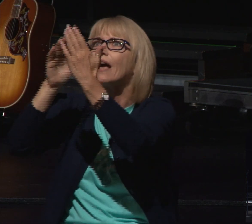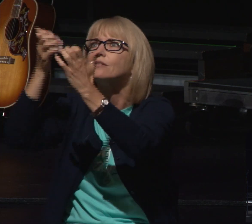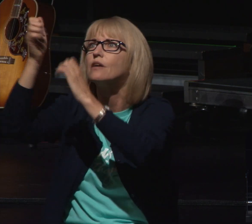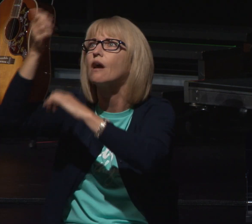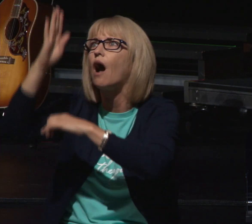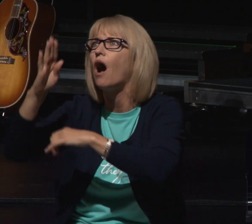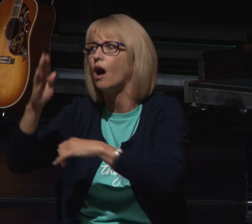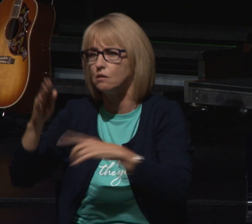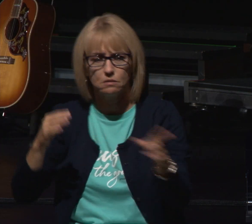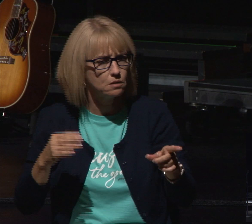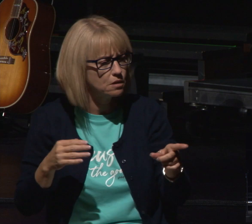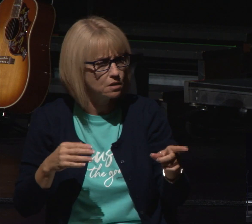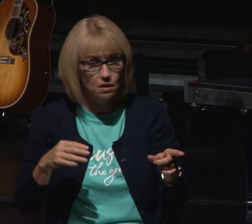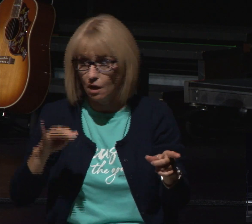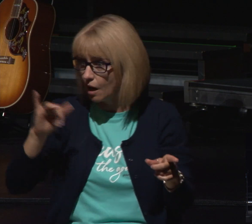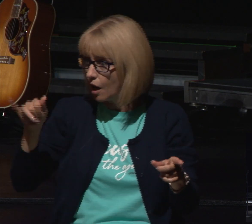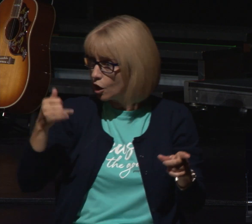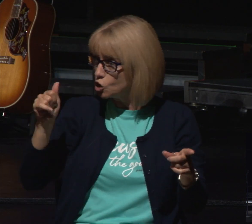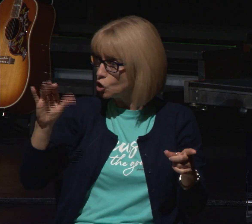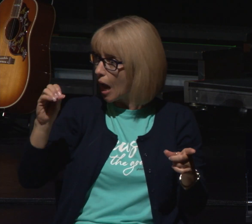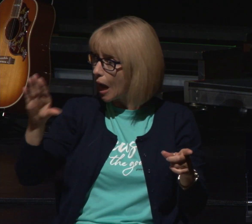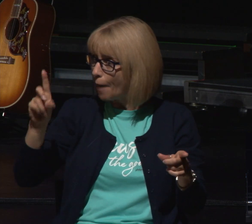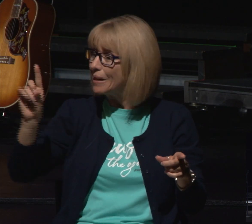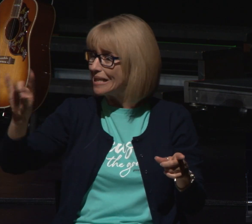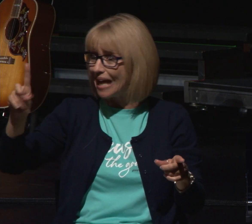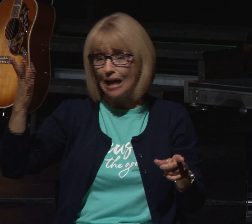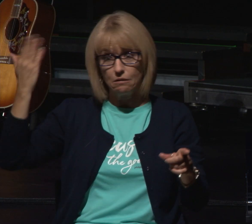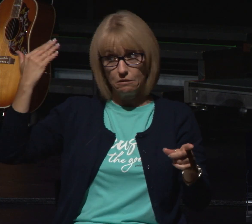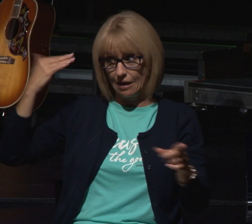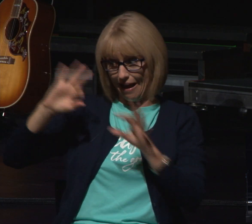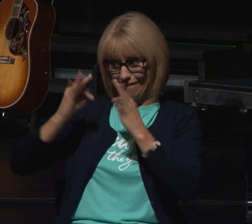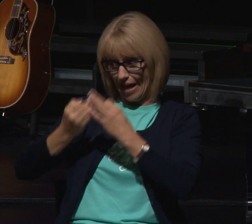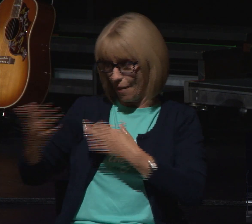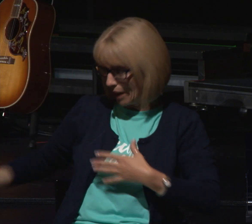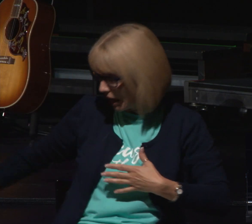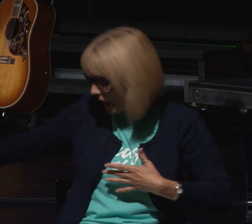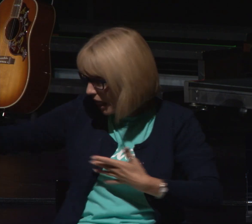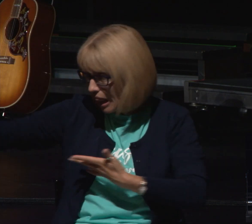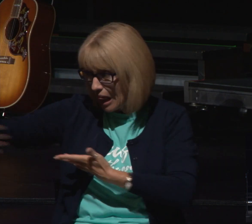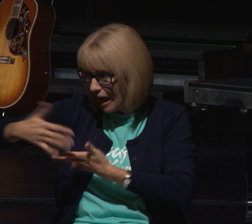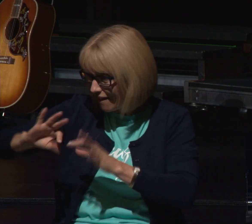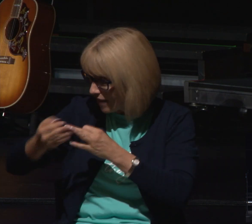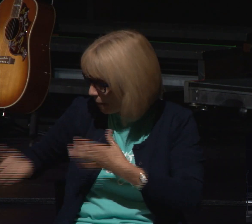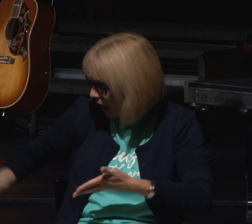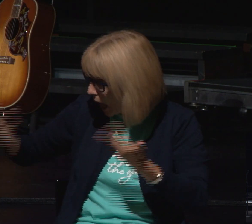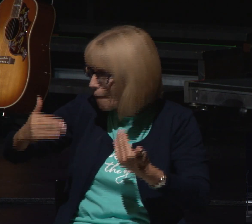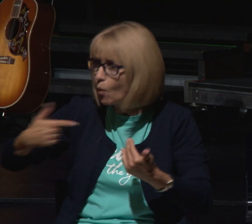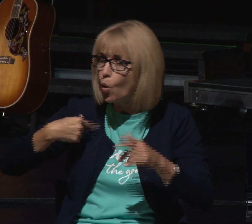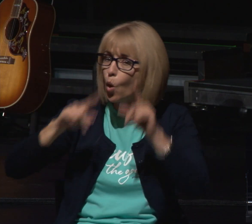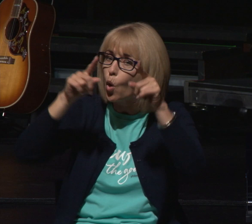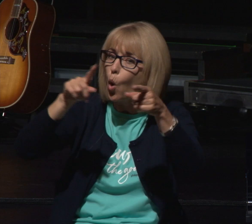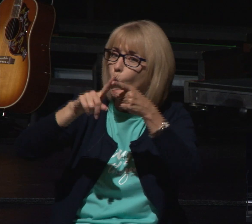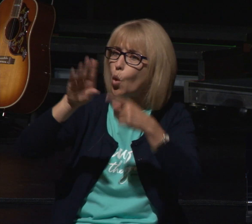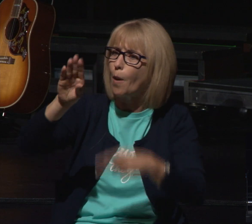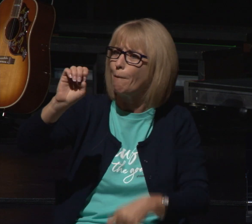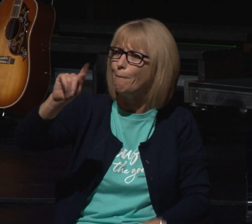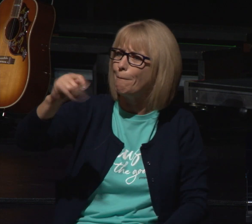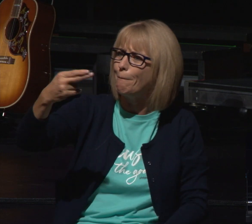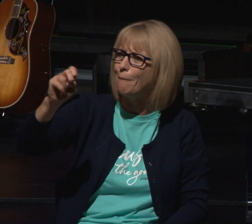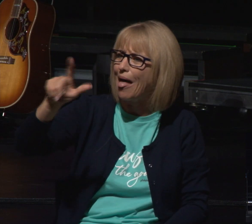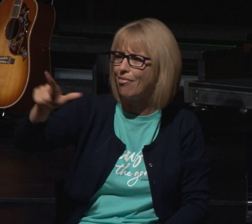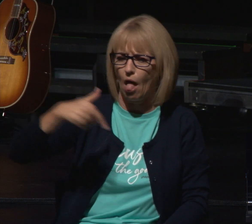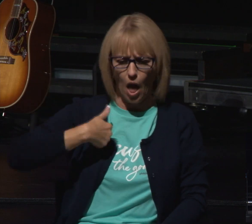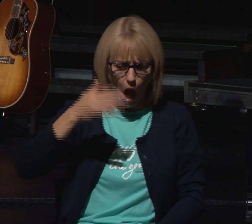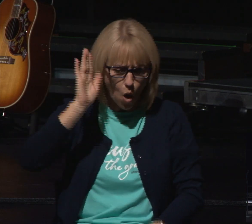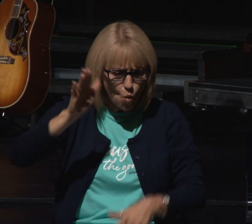if go back to genesis chapter 35 we see this in verse 3 jacob gets his family all together he says then come let us go up to bethel where